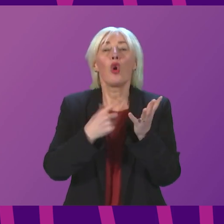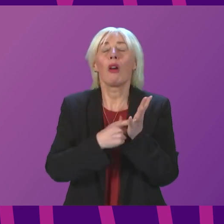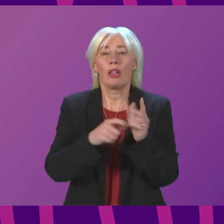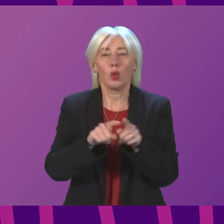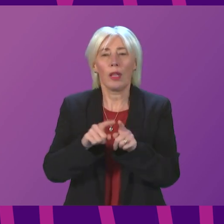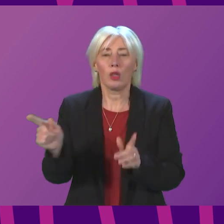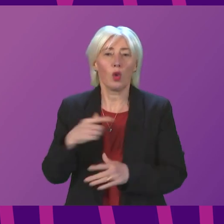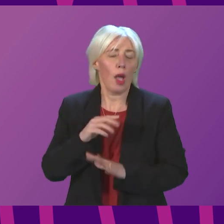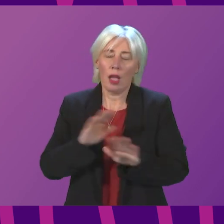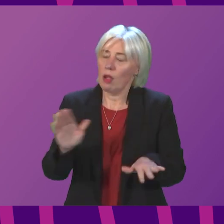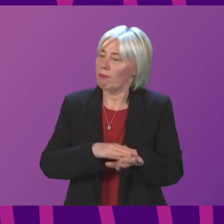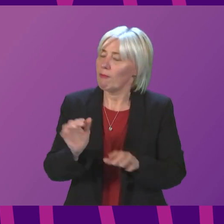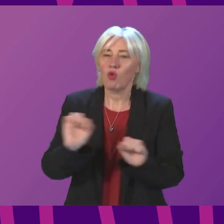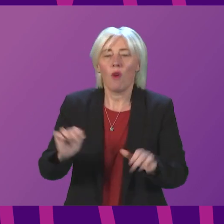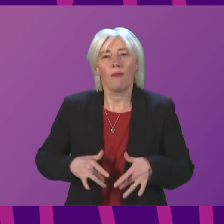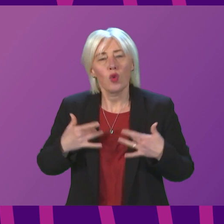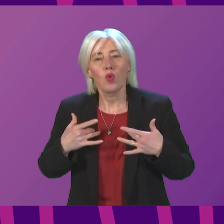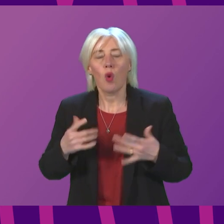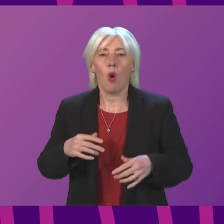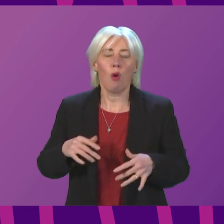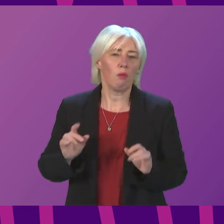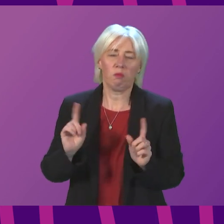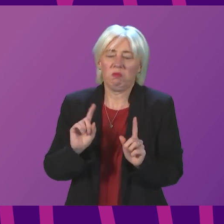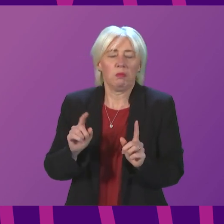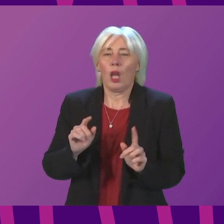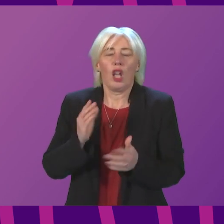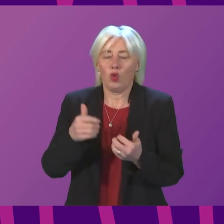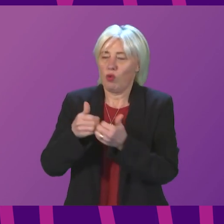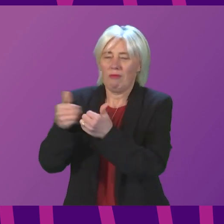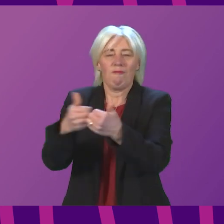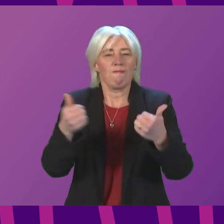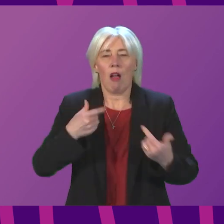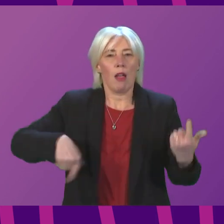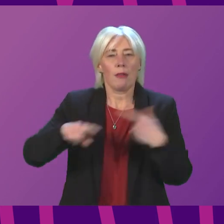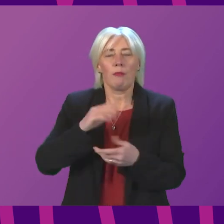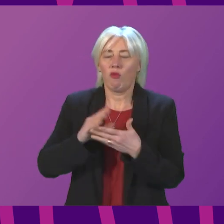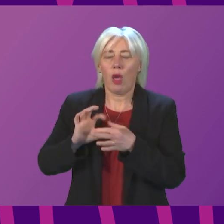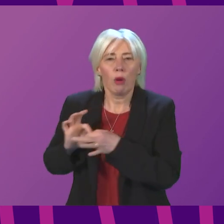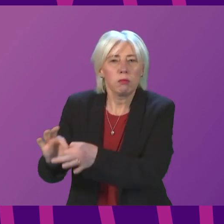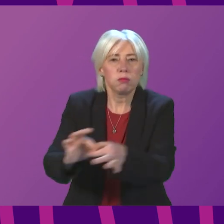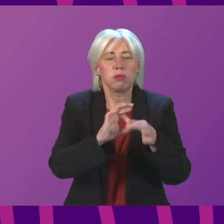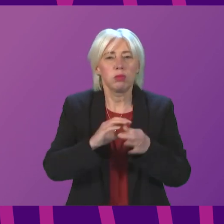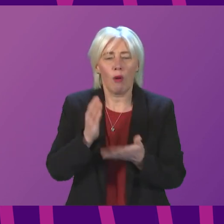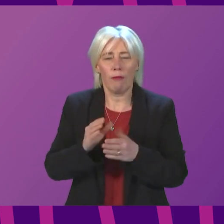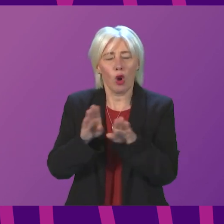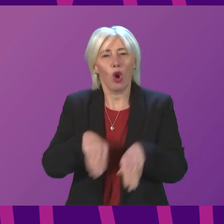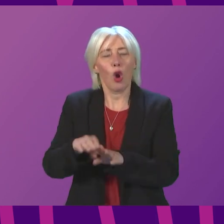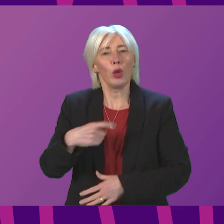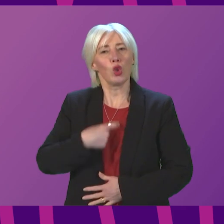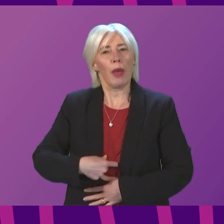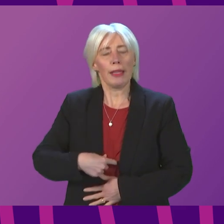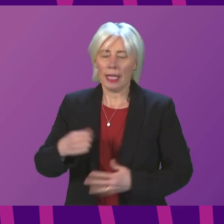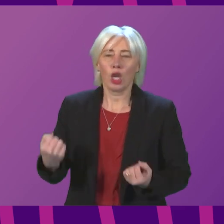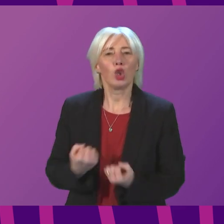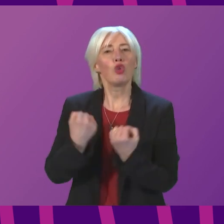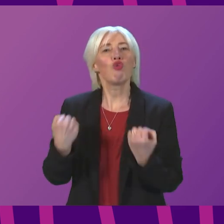Whatever opinions or points of view might divide us, we should never forget that our bonds of common humanity are stronger